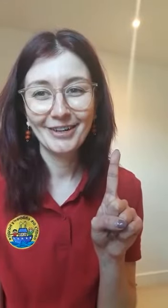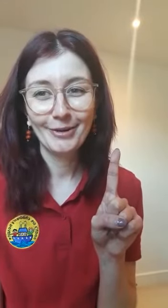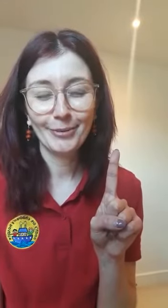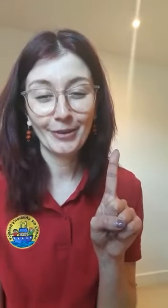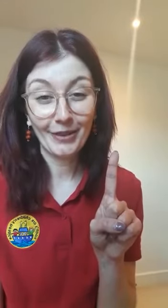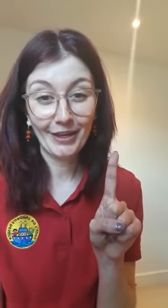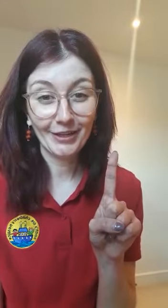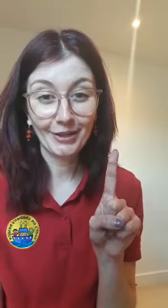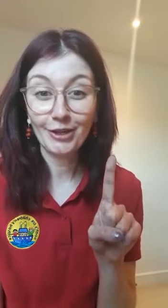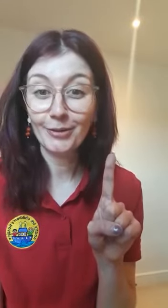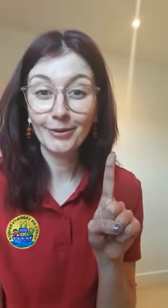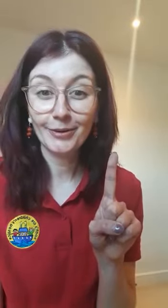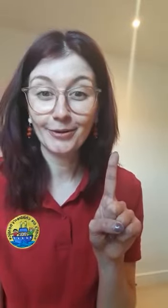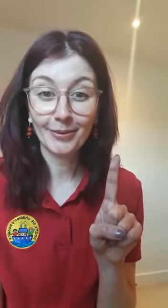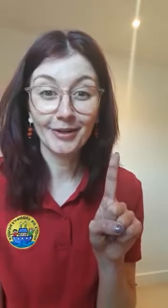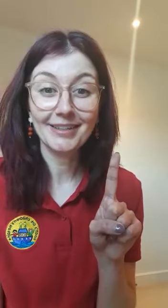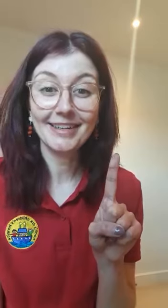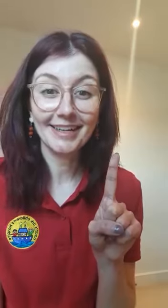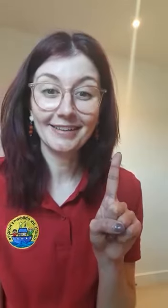One thing you or someone else can taste.